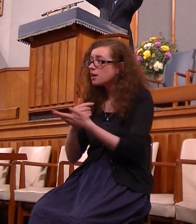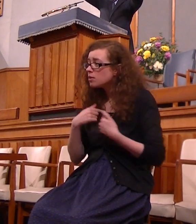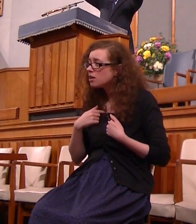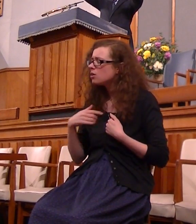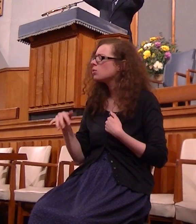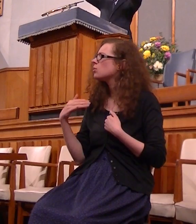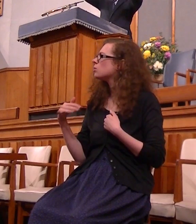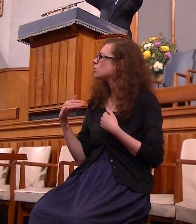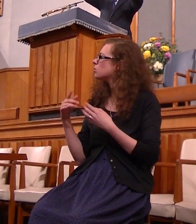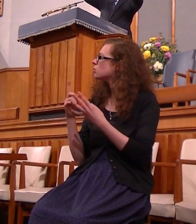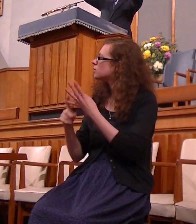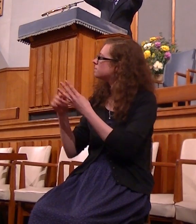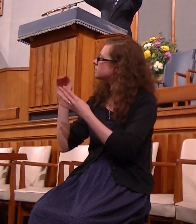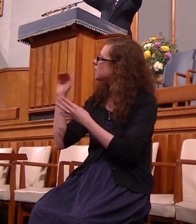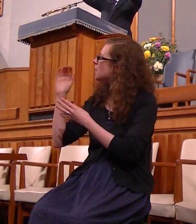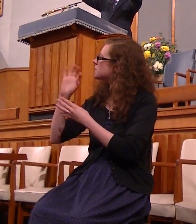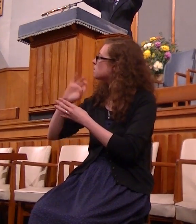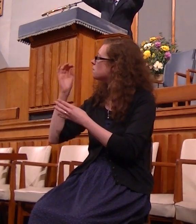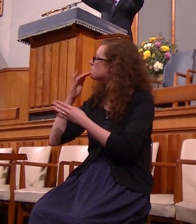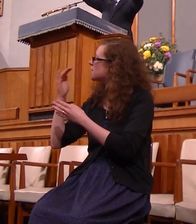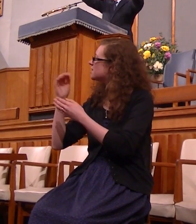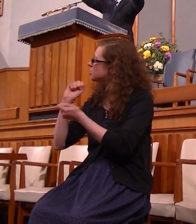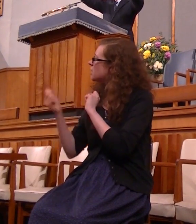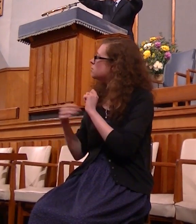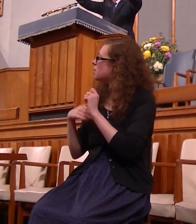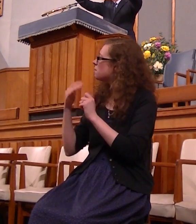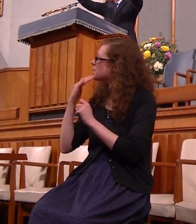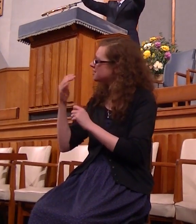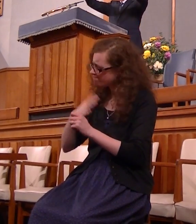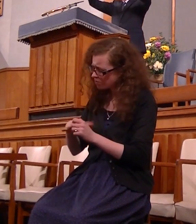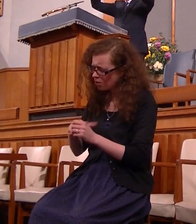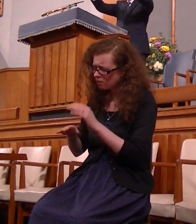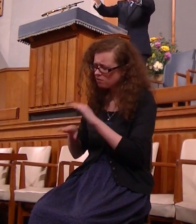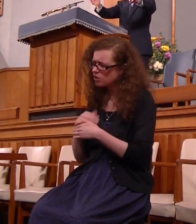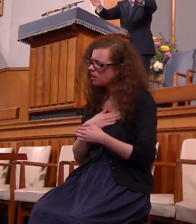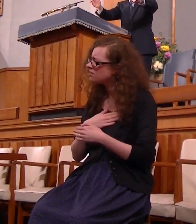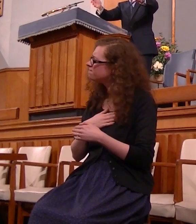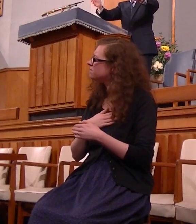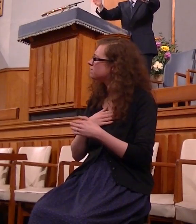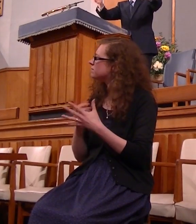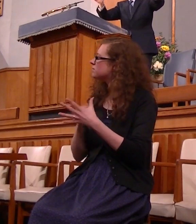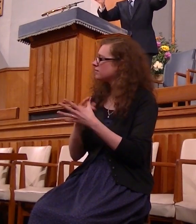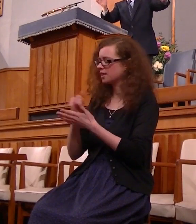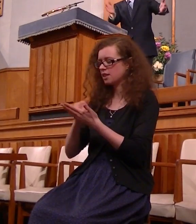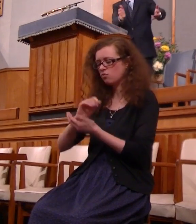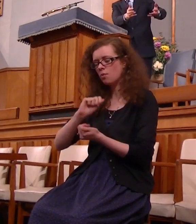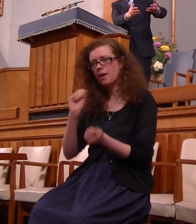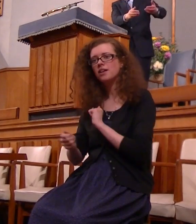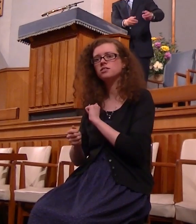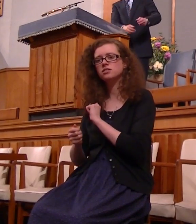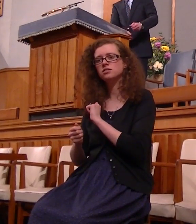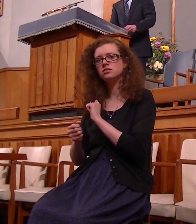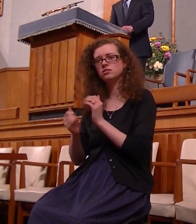God for him to change us desire it with all our hearts repent of our sin and know